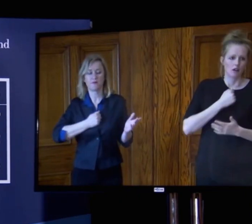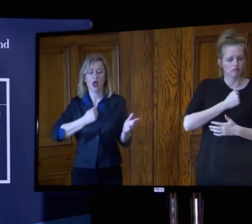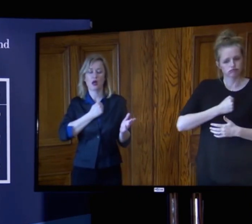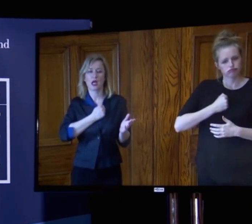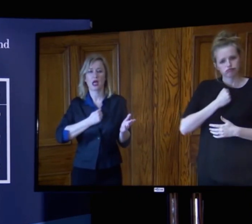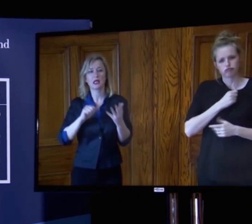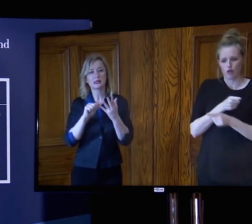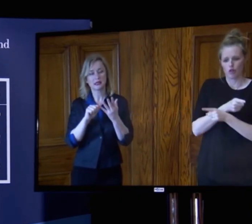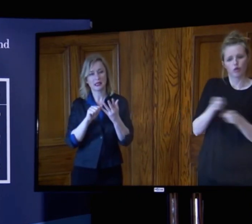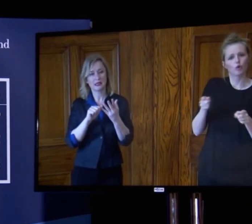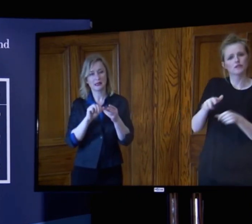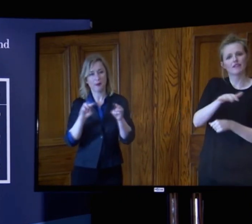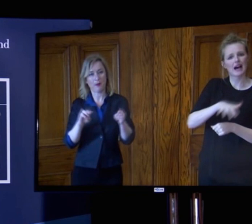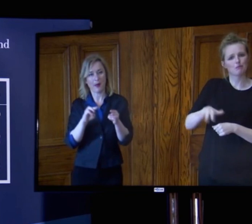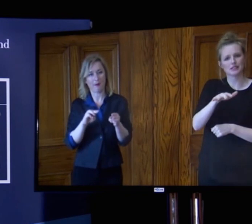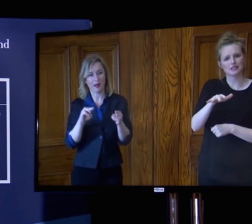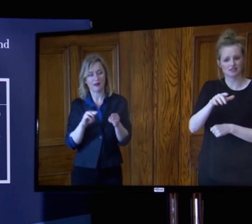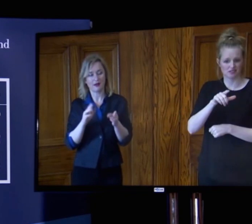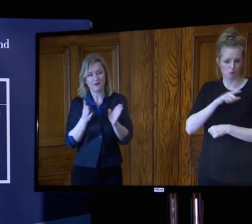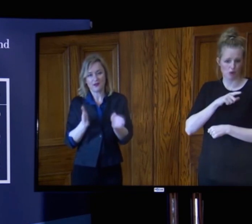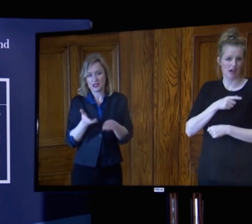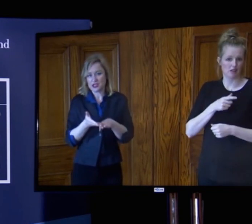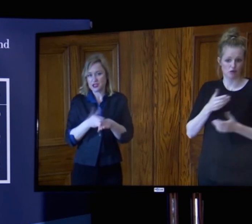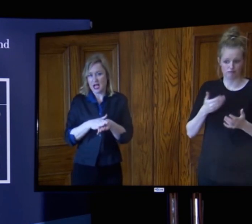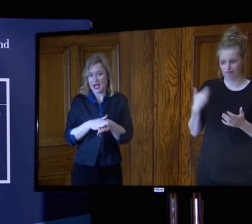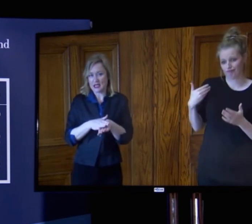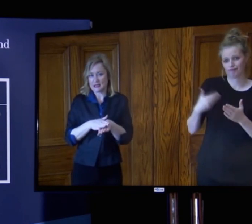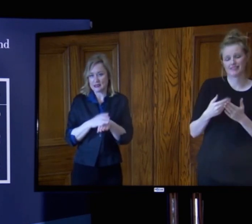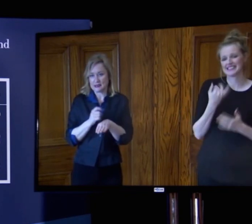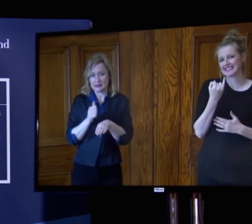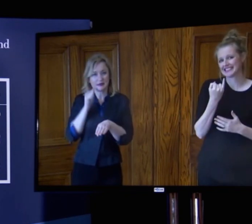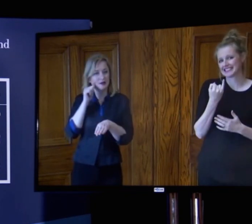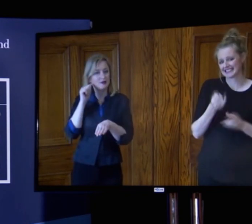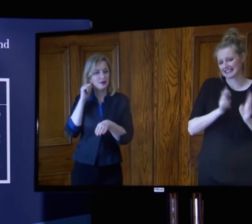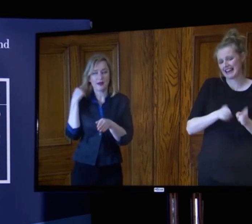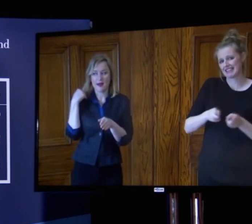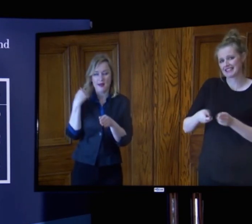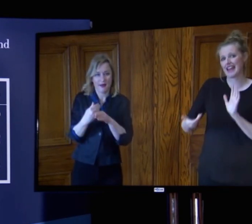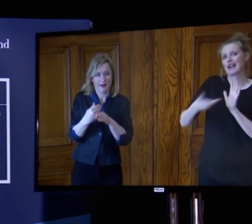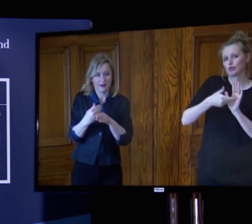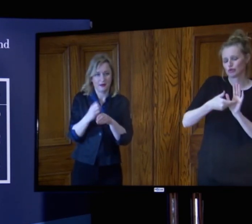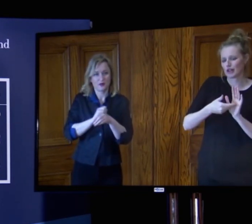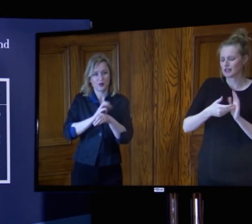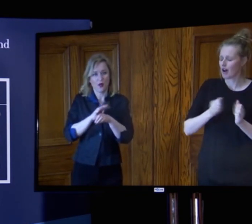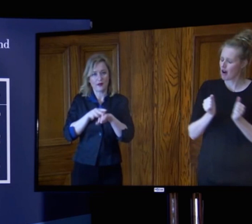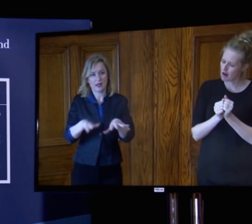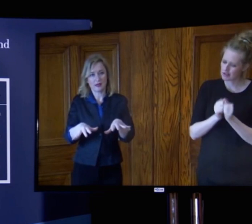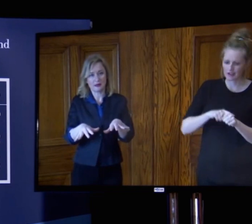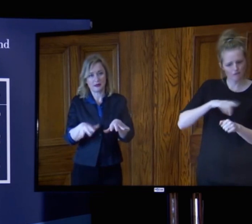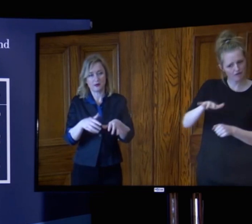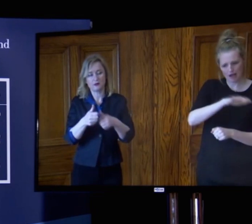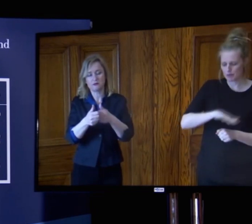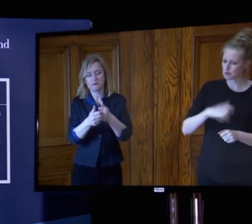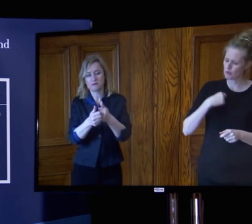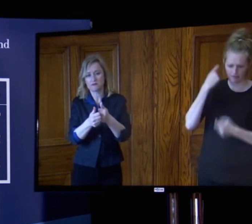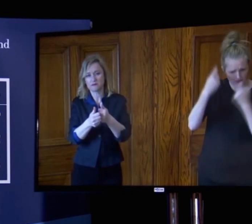six patients that have sadly lost their lives since yesterday. These are truly heartbreaking times and our thoughts are with you all. I don't think